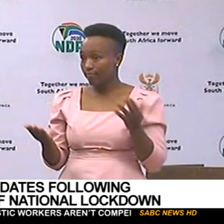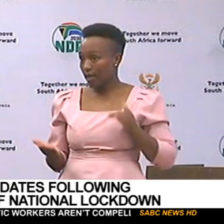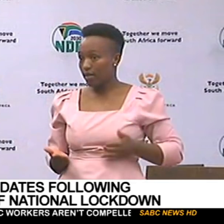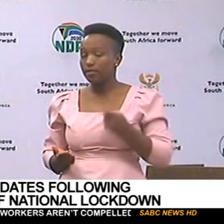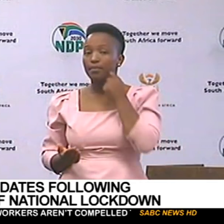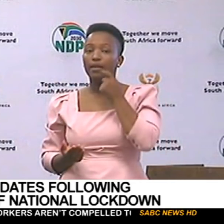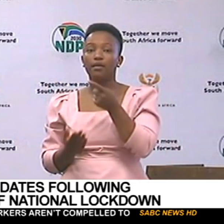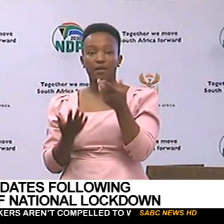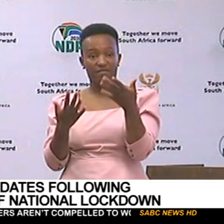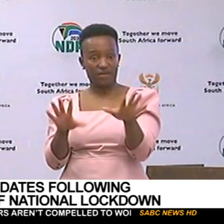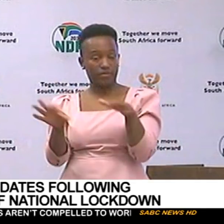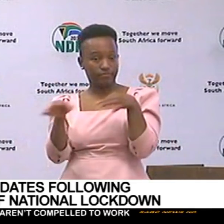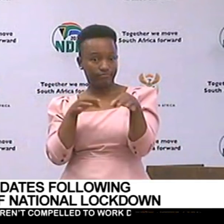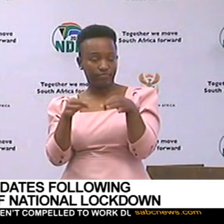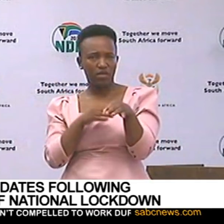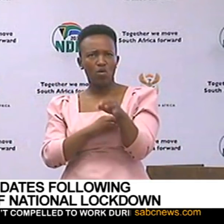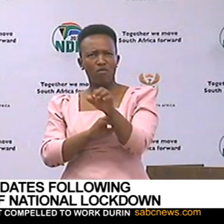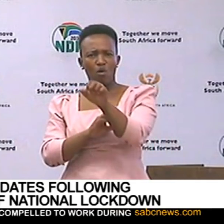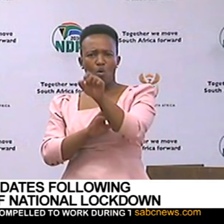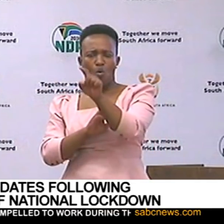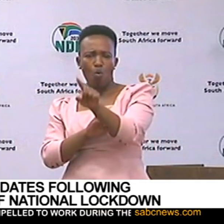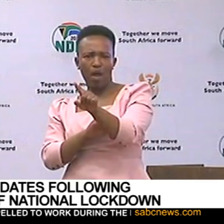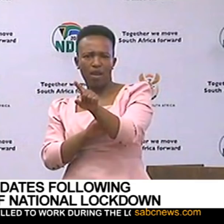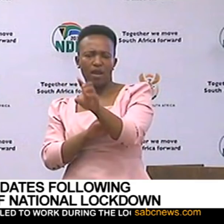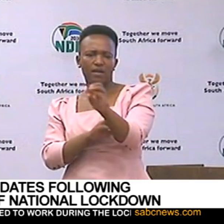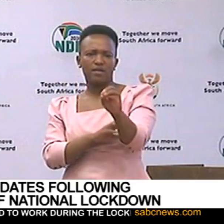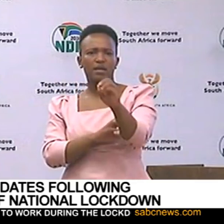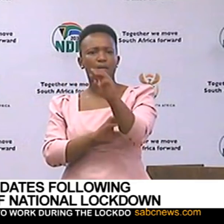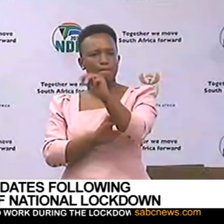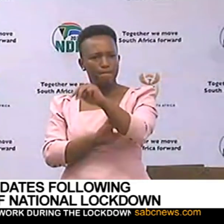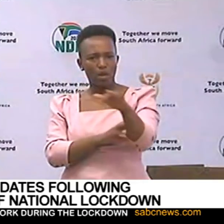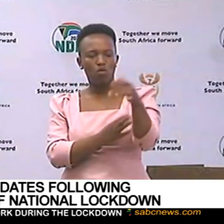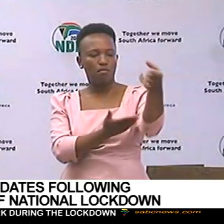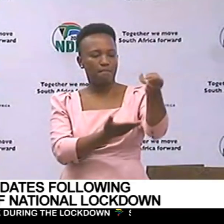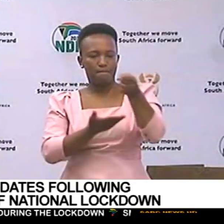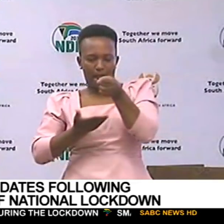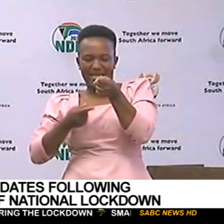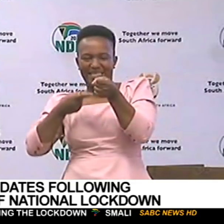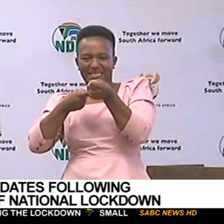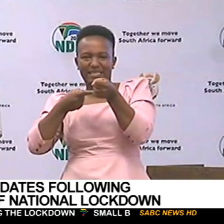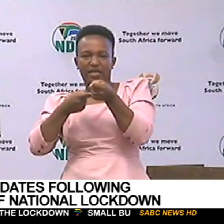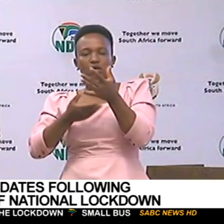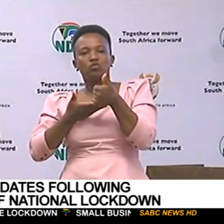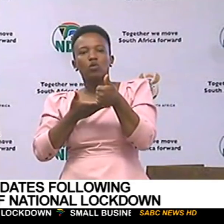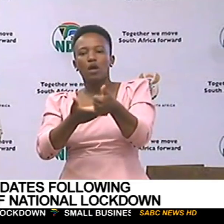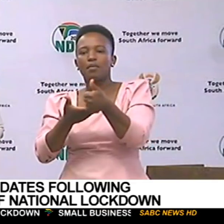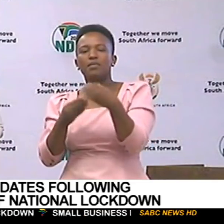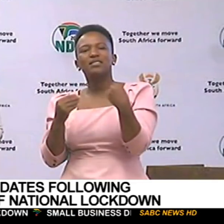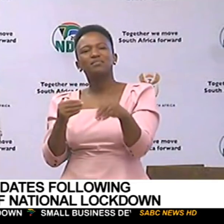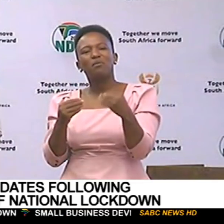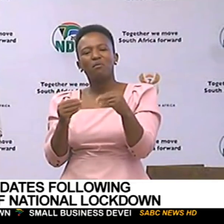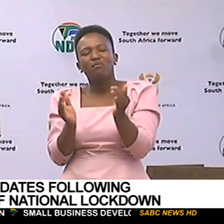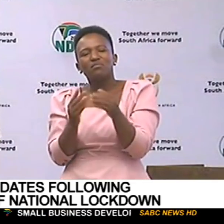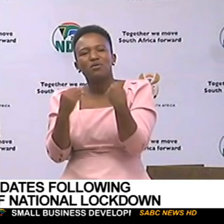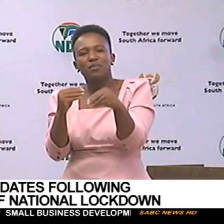as I talk about that, a sum of about 100 million has been set aside to enable the small businesses in our sector that should be